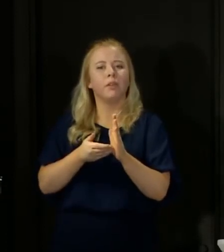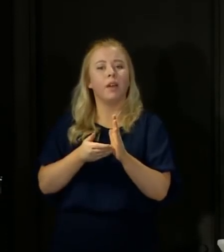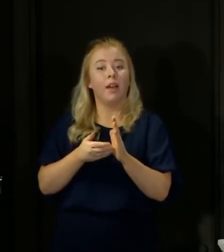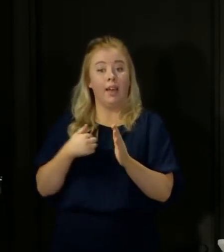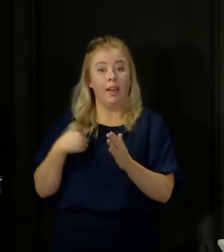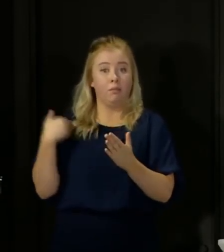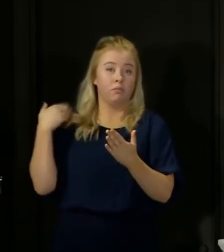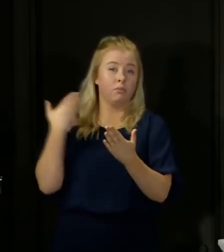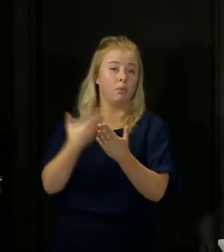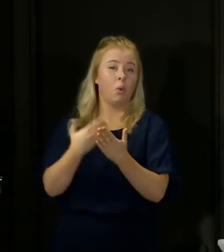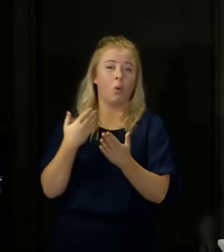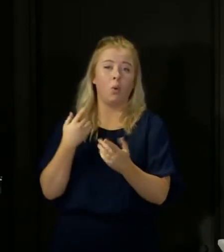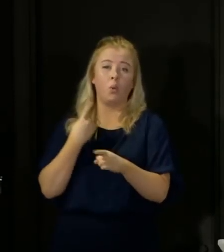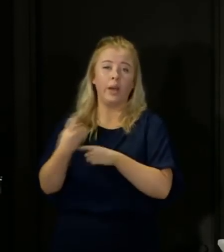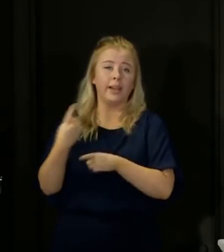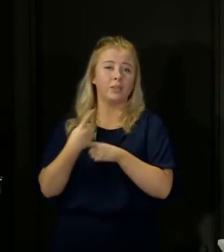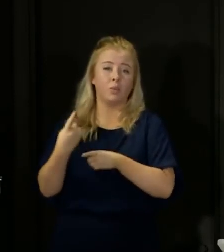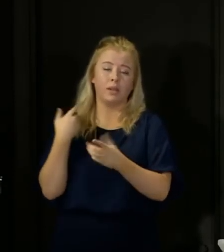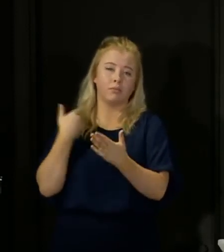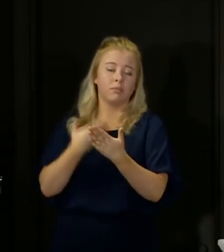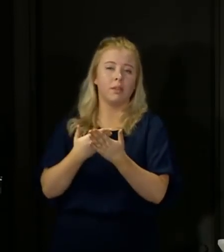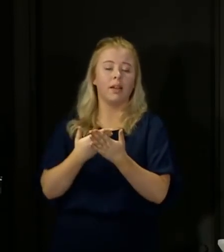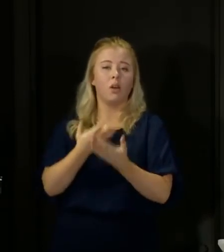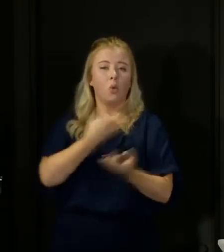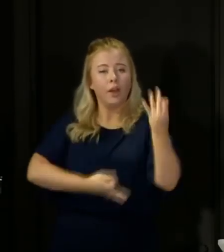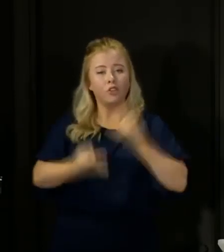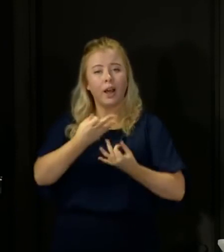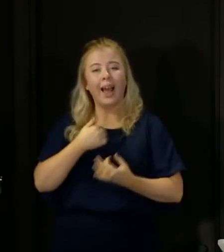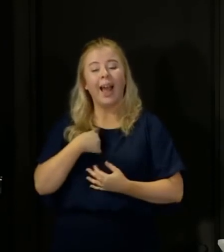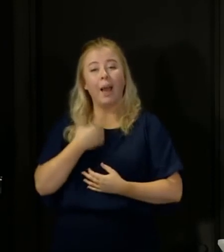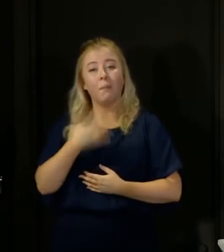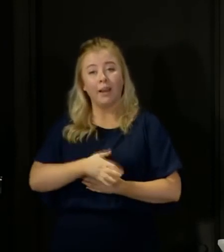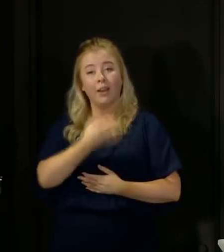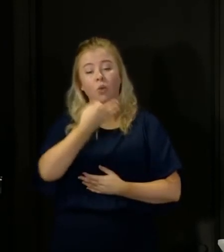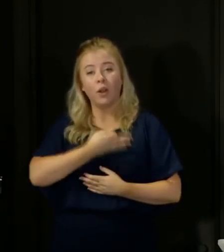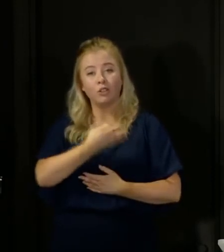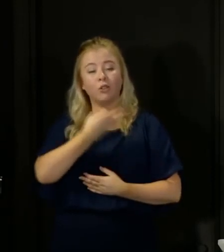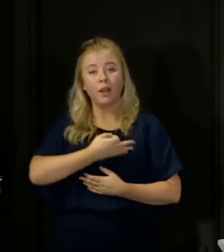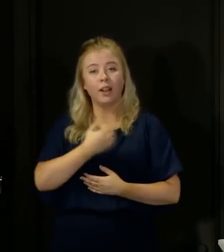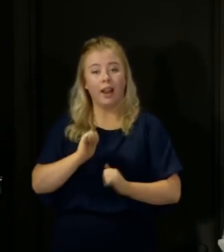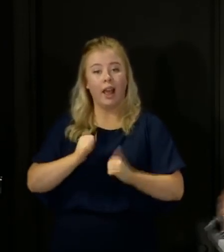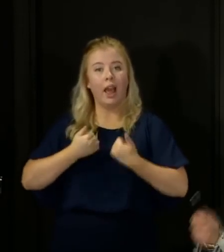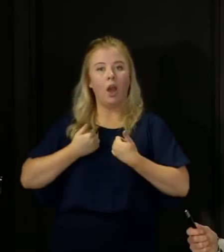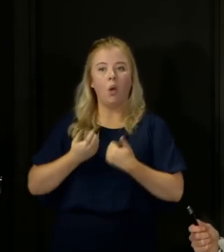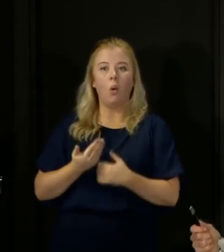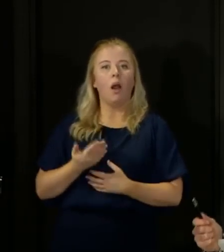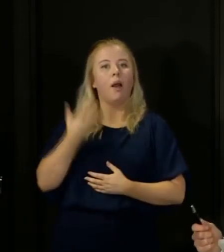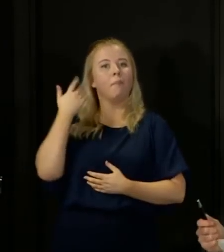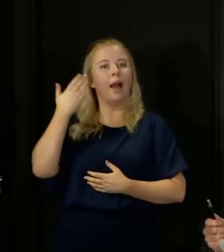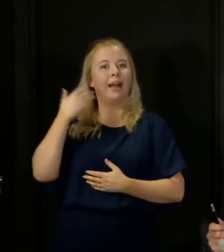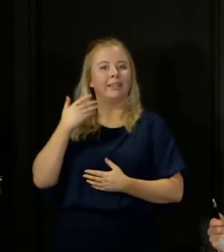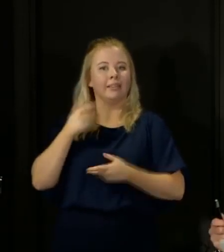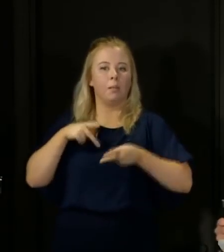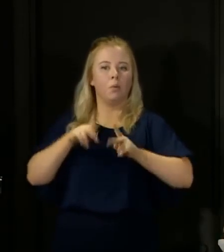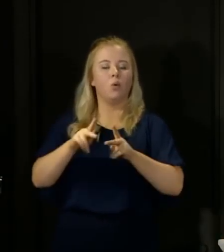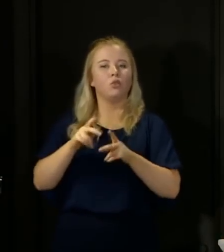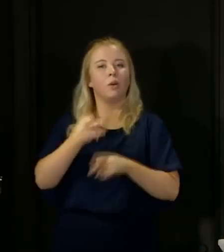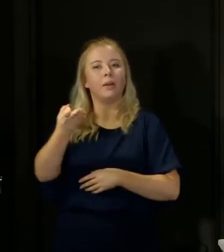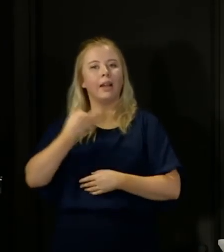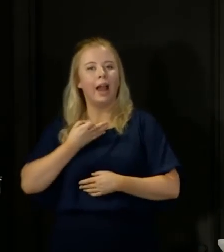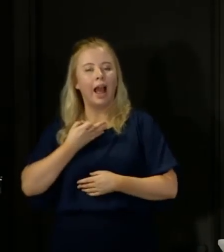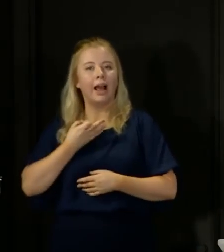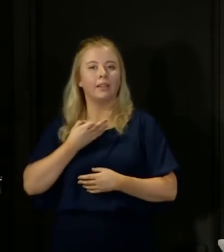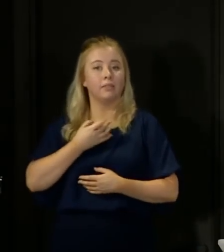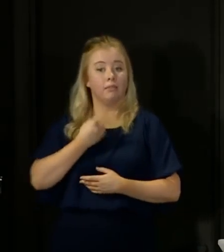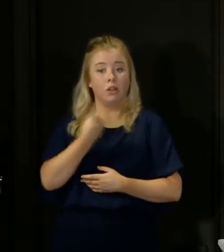weeks I've stood here taking questions, I've been asked questions about our past approach that come from both ends of the spectrum. So I've been asked